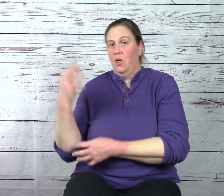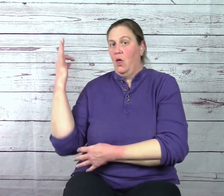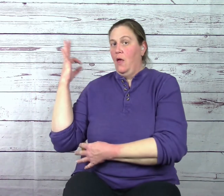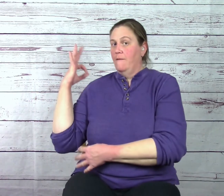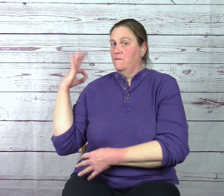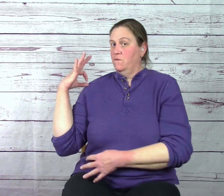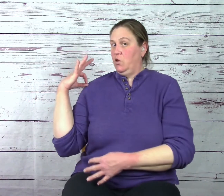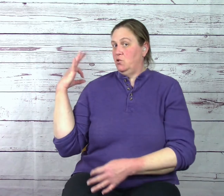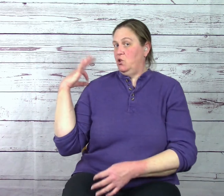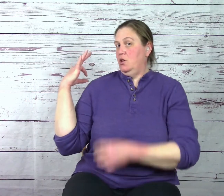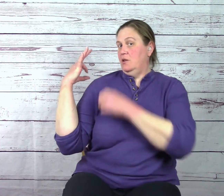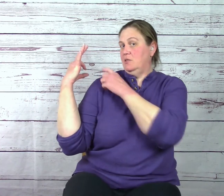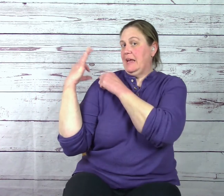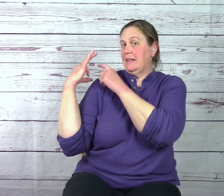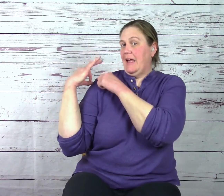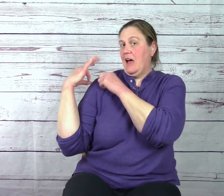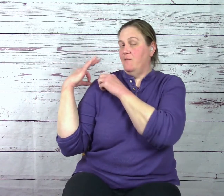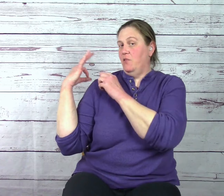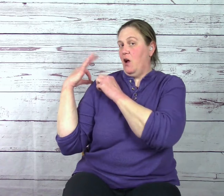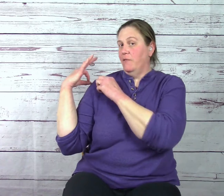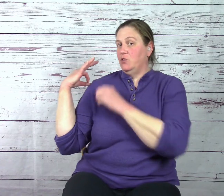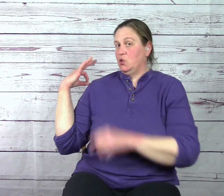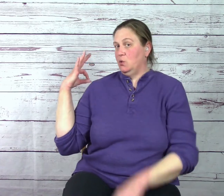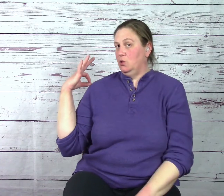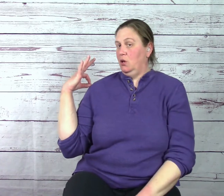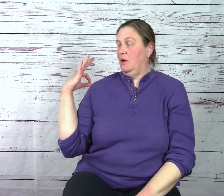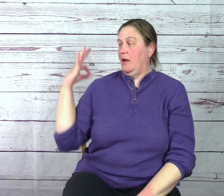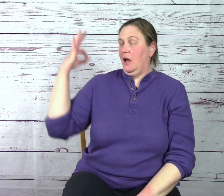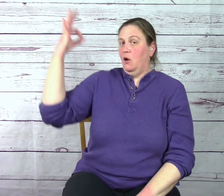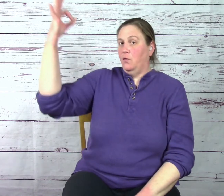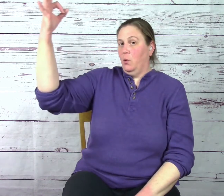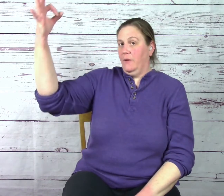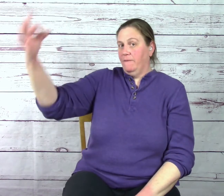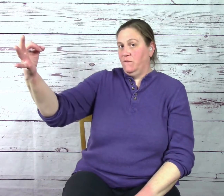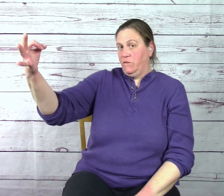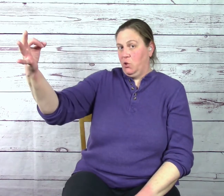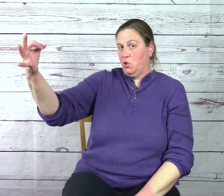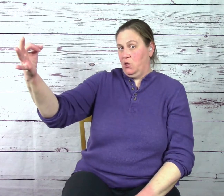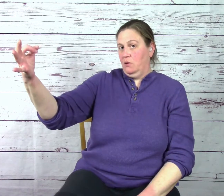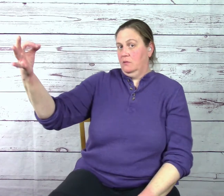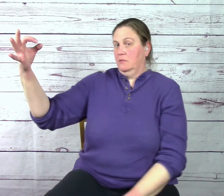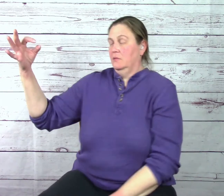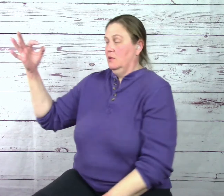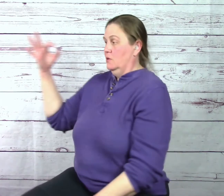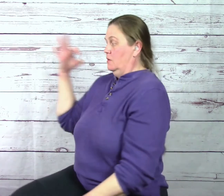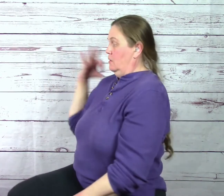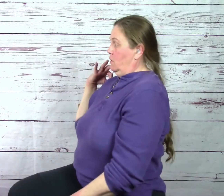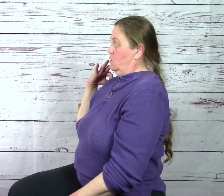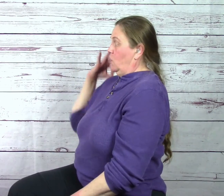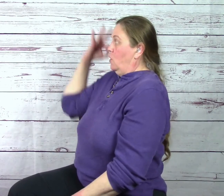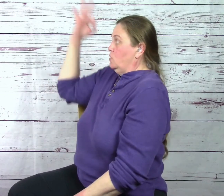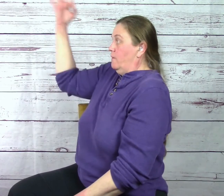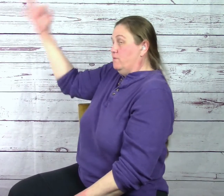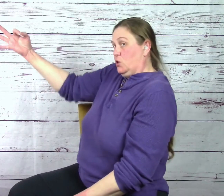You take the F off your shoulder and go forward. Future. Future.